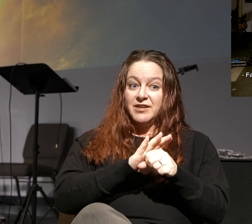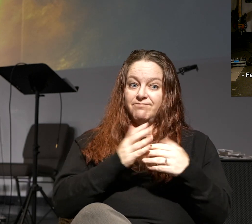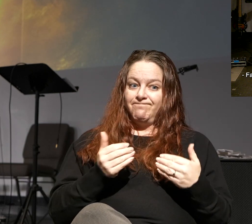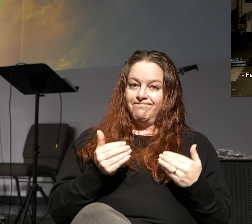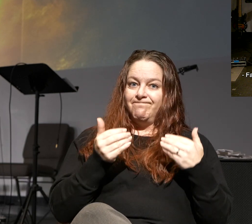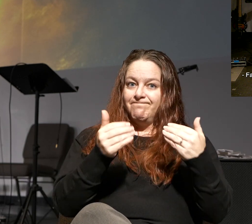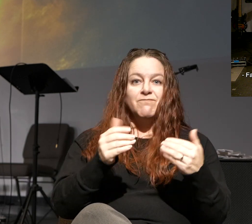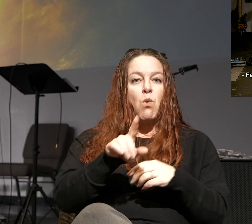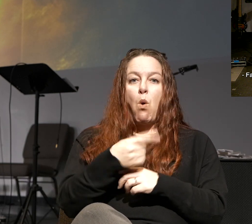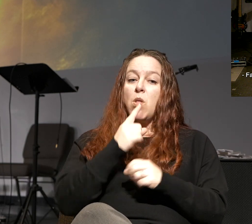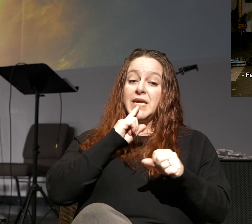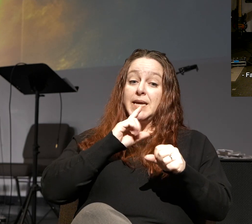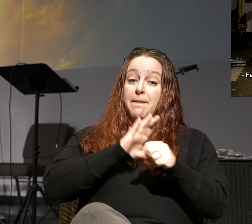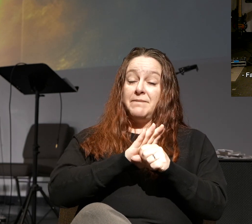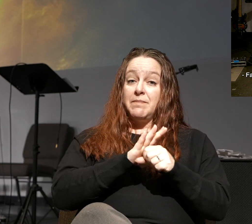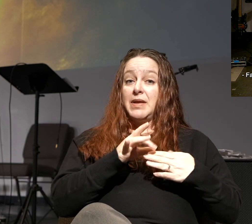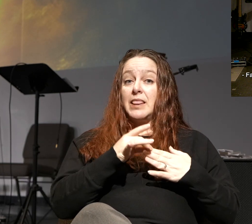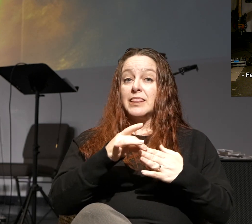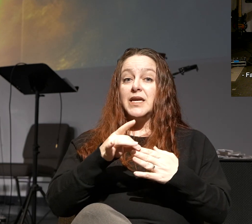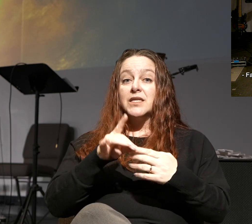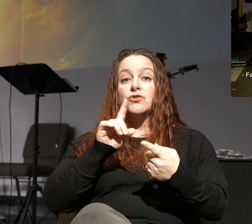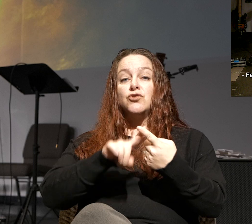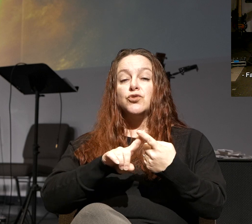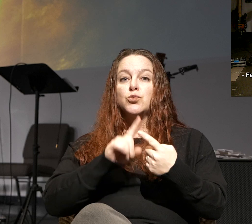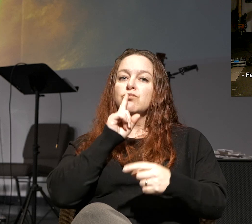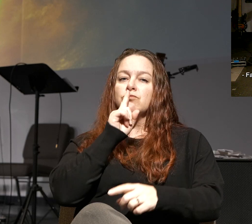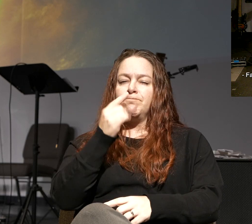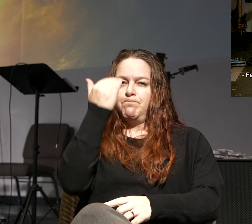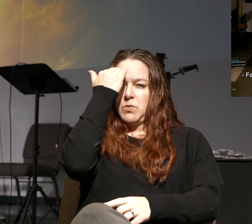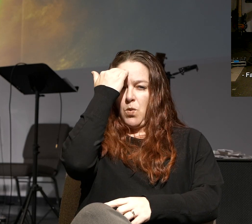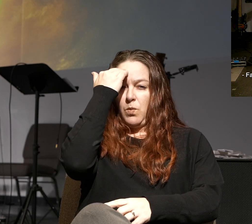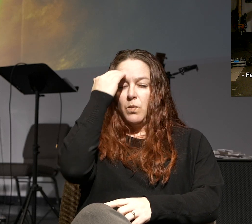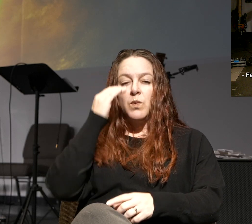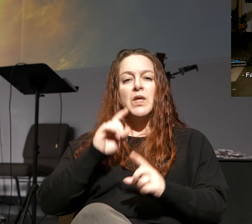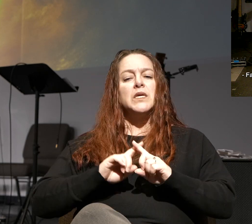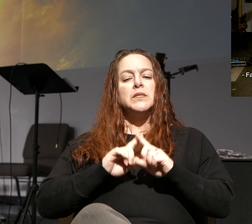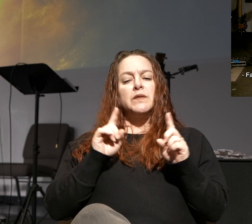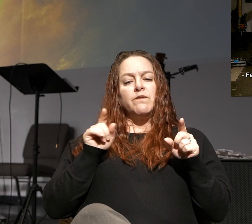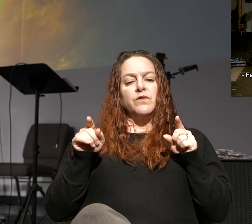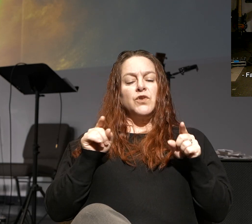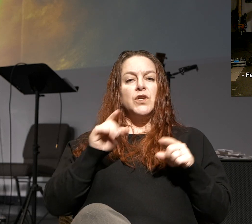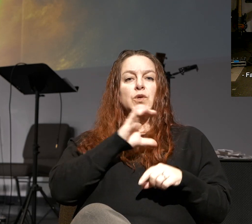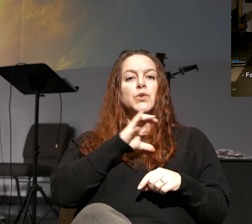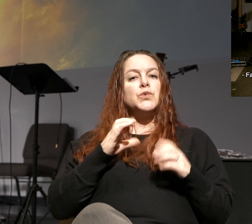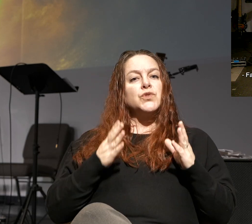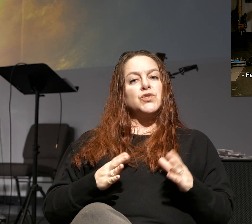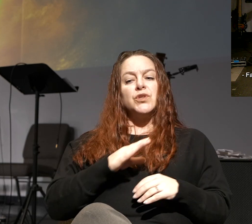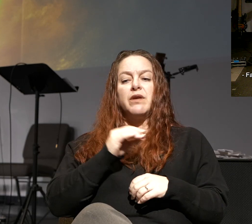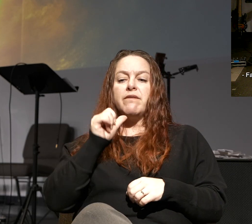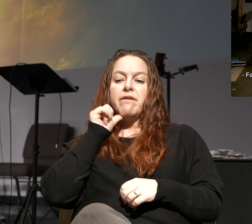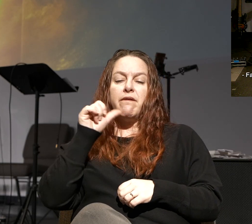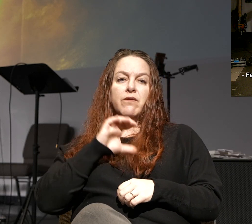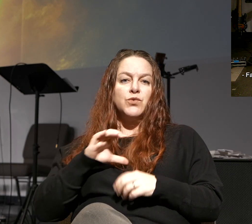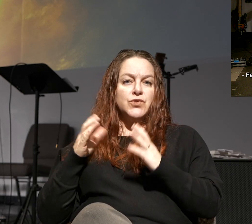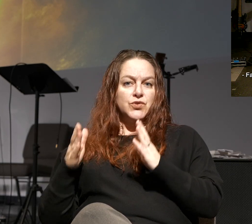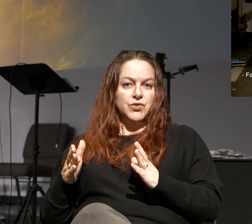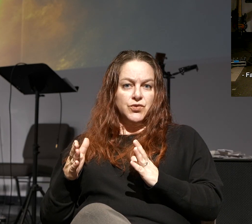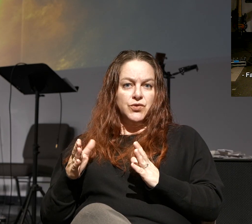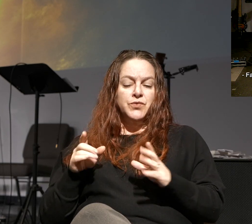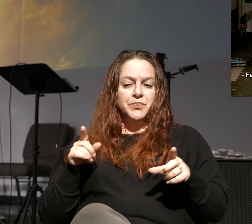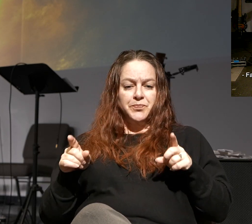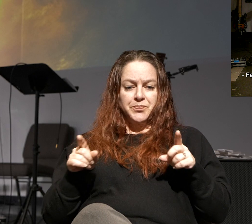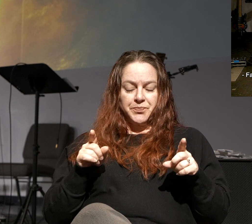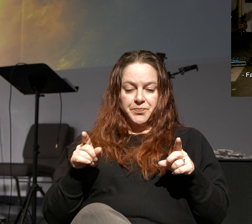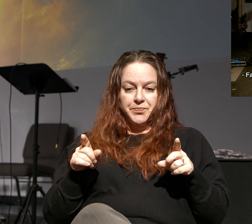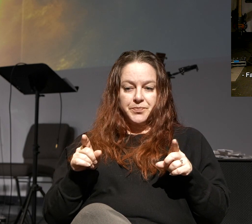Only commitment will lead to certainty. You've got to make the commitment. Now, there's a difference between a Christian and a non-Christian. The